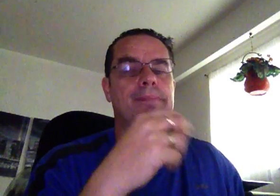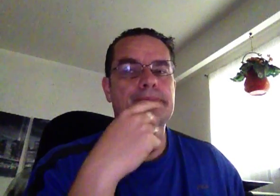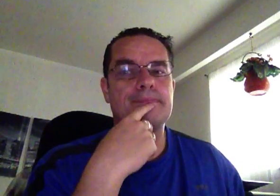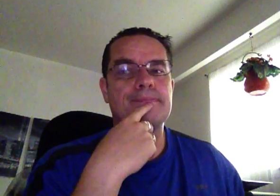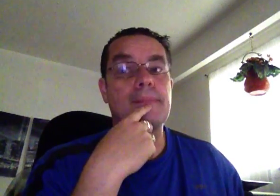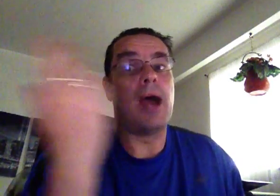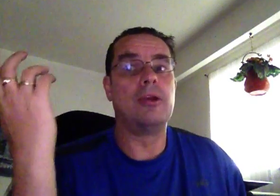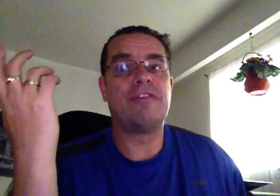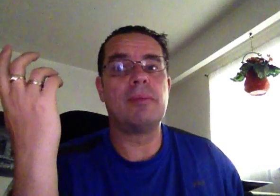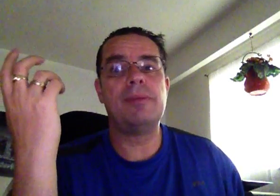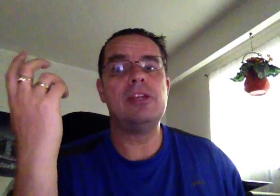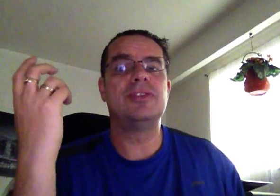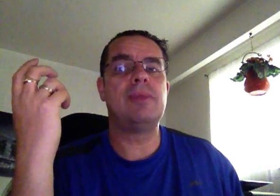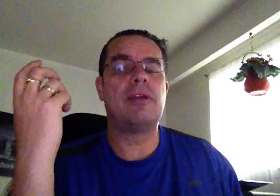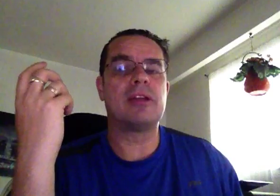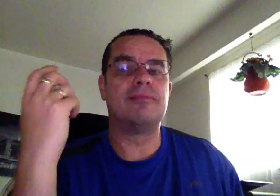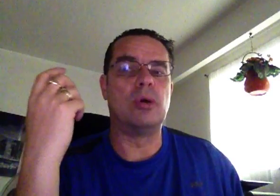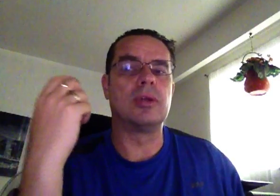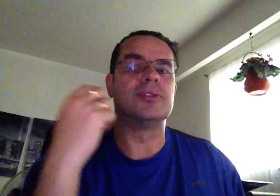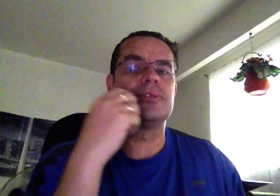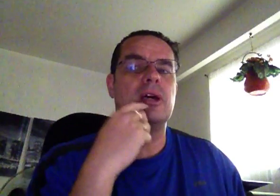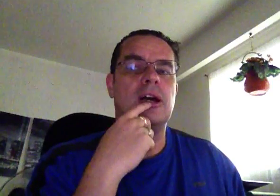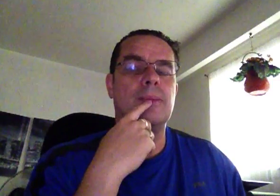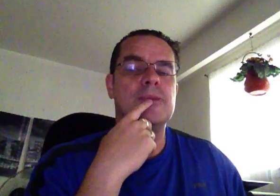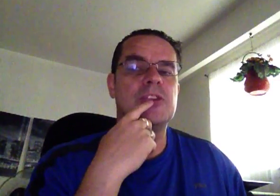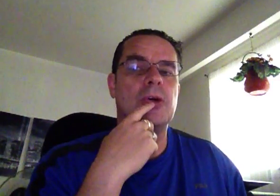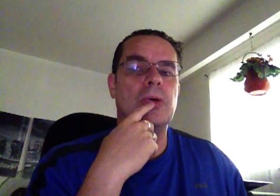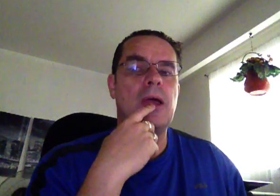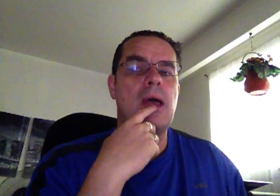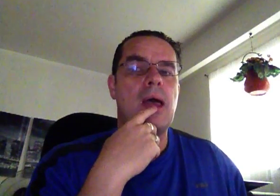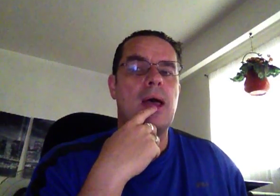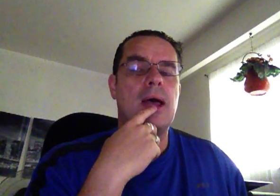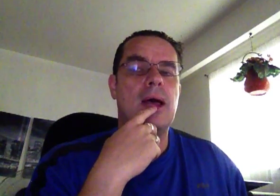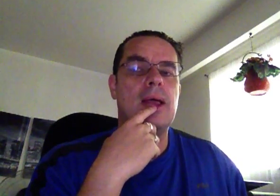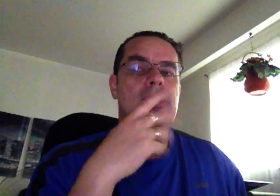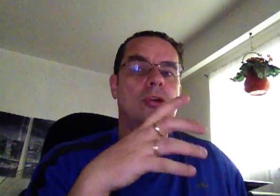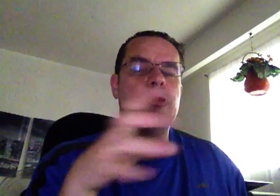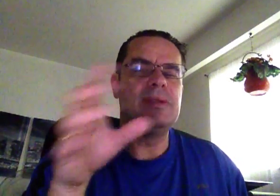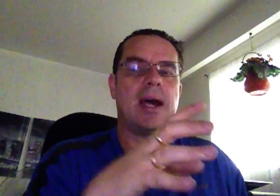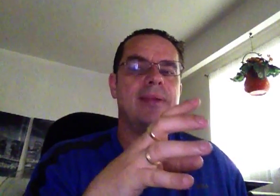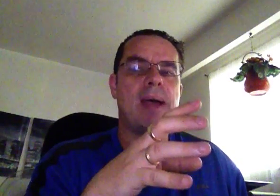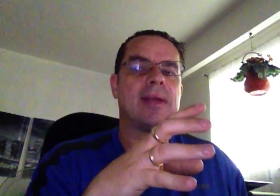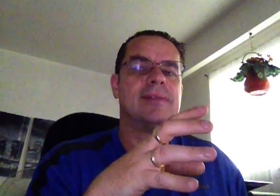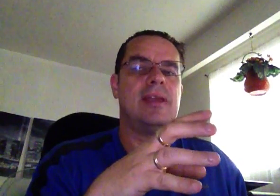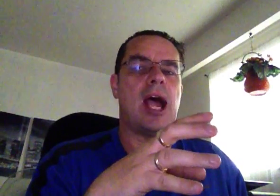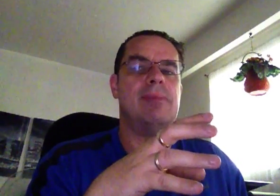But I don't know if I'm going to be using interactive brokers. So, you know, you'd be tied back to the IB.